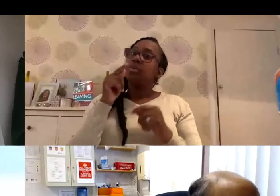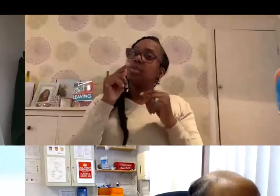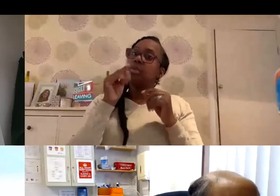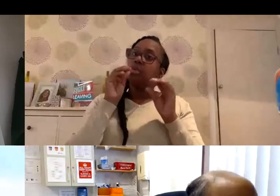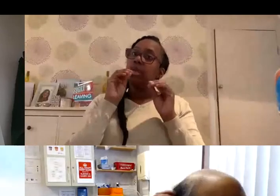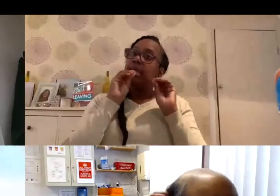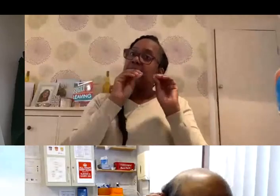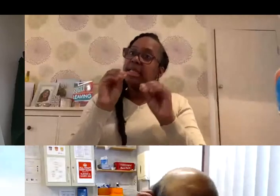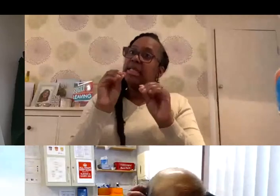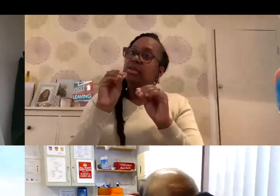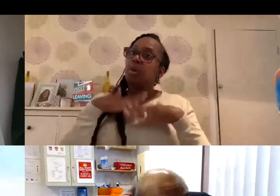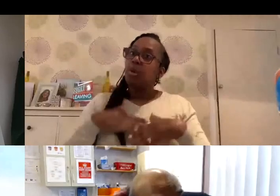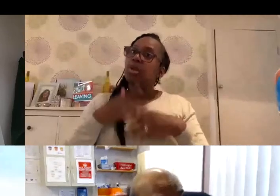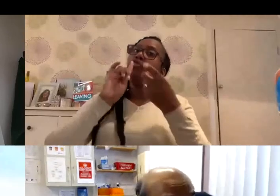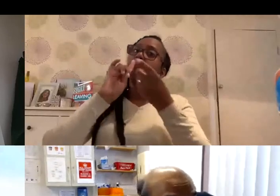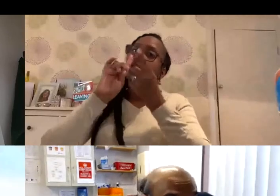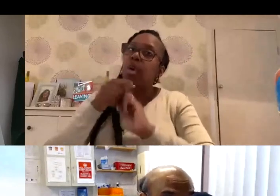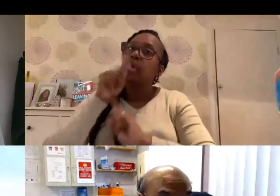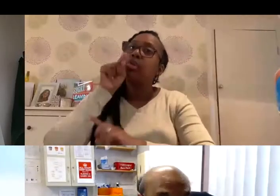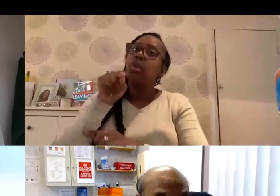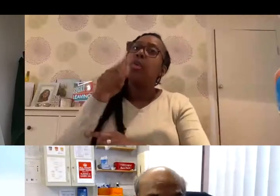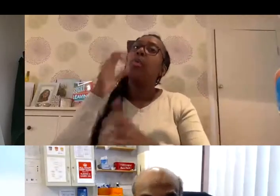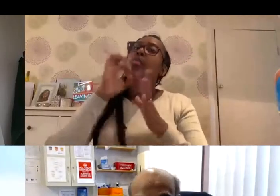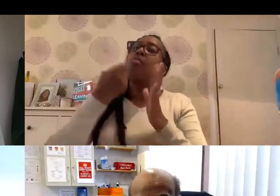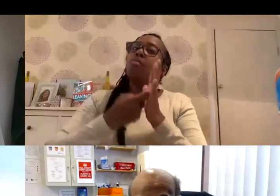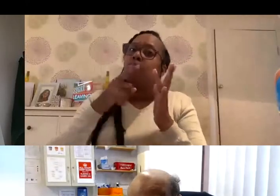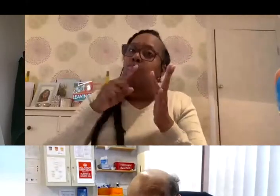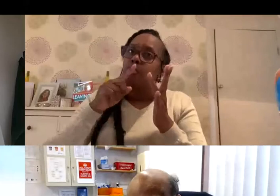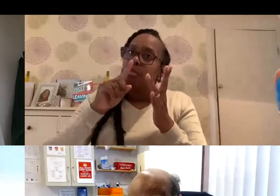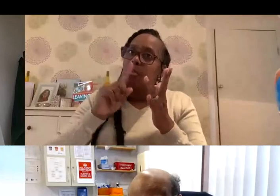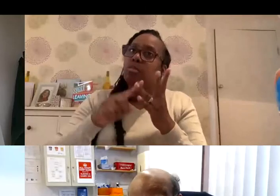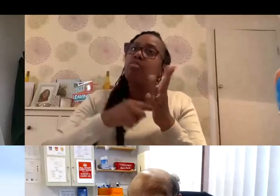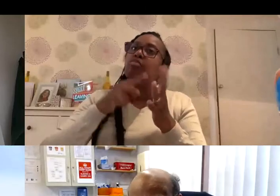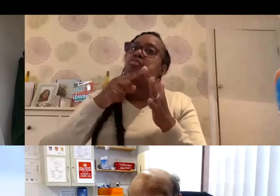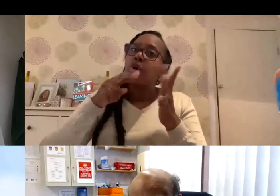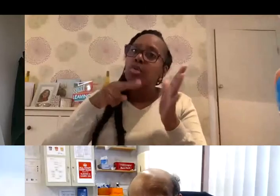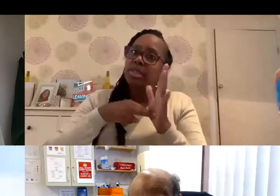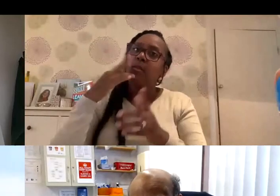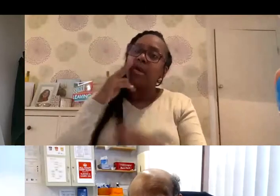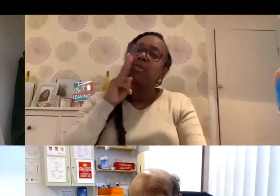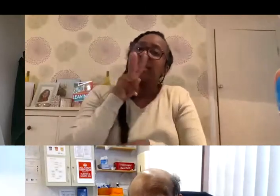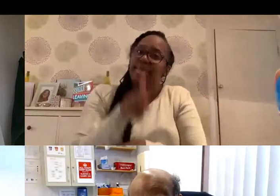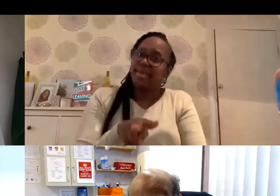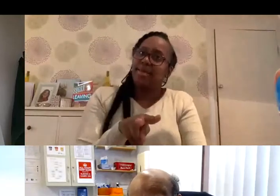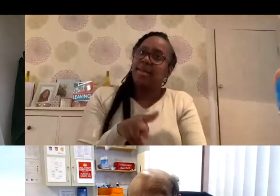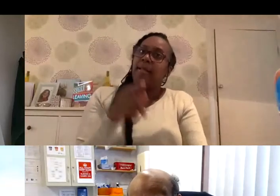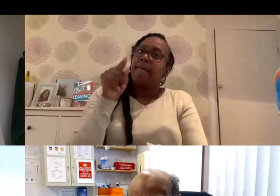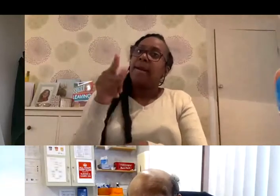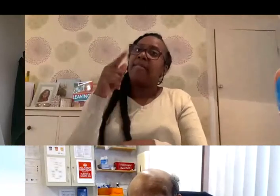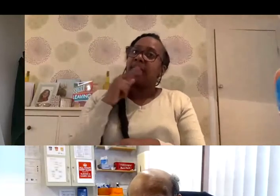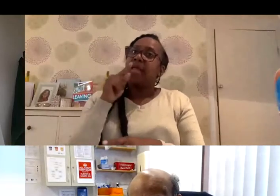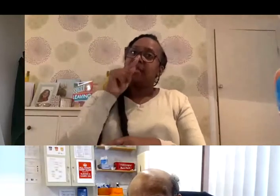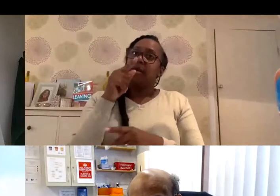body to react to that protein when it sees it. As soon as it's taught your body what to do, that mRNA vaccine is dissipated. It's